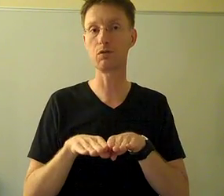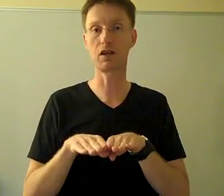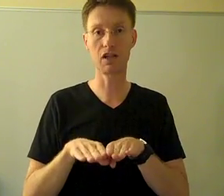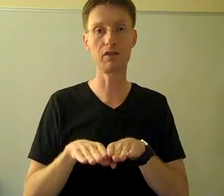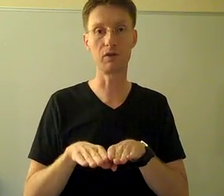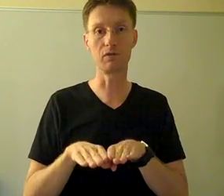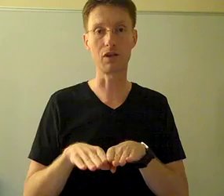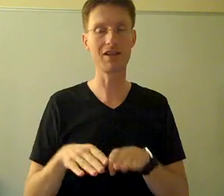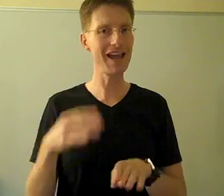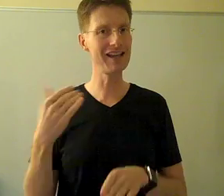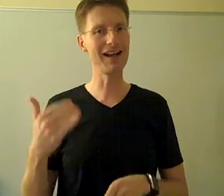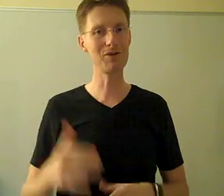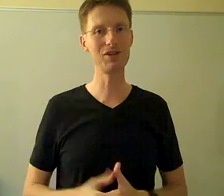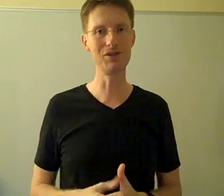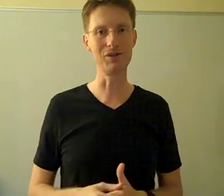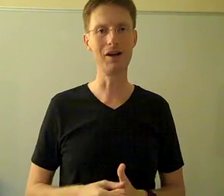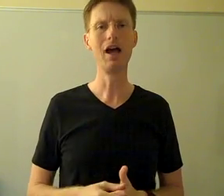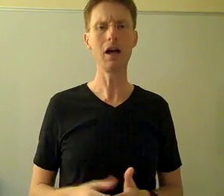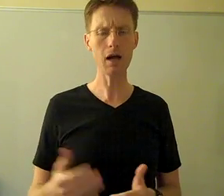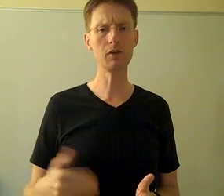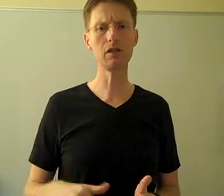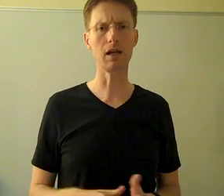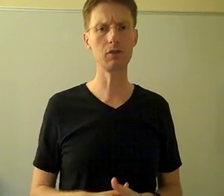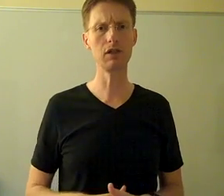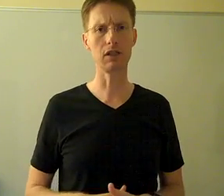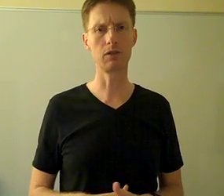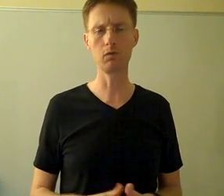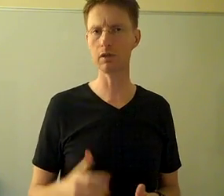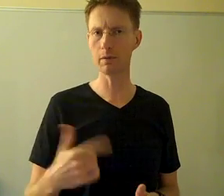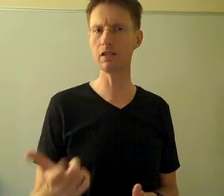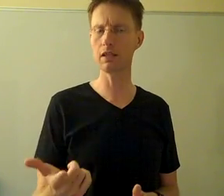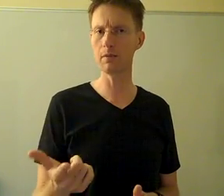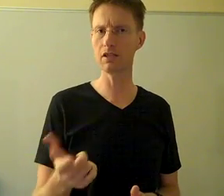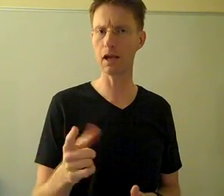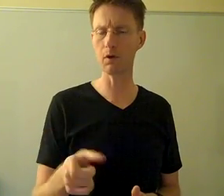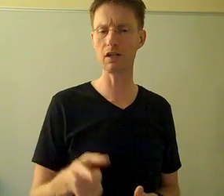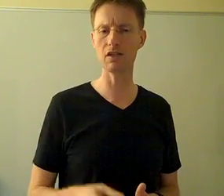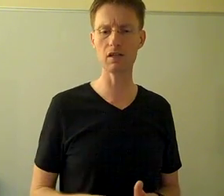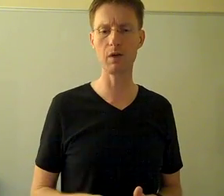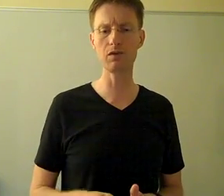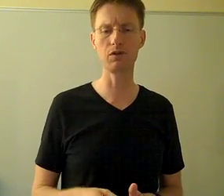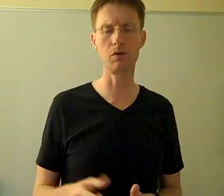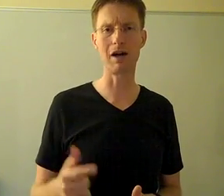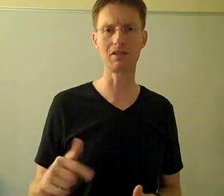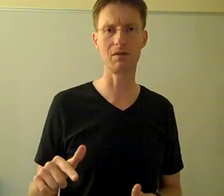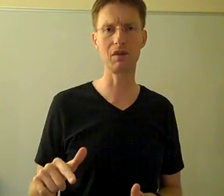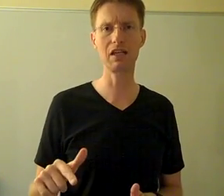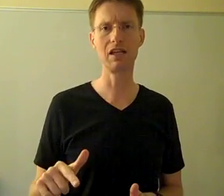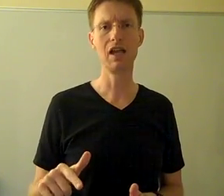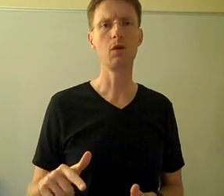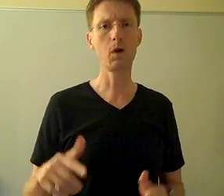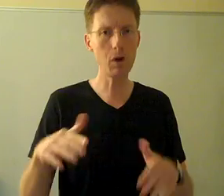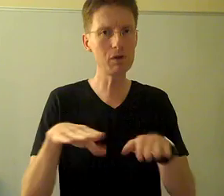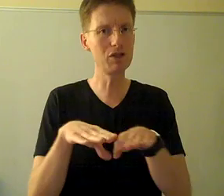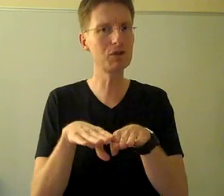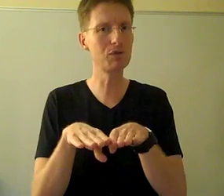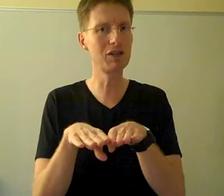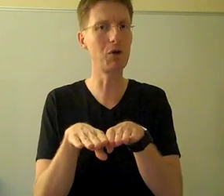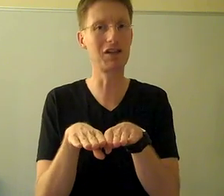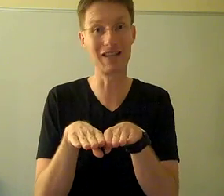do our telephone voice. Hey, how are you? I'm good, I'm good. Well, let me, let me, I wanted to touch base with you about something, where what we do is we go into the